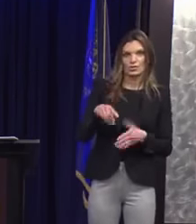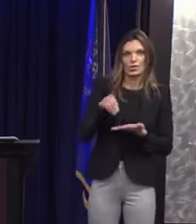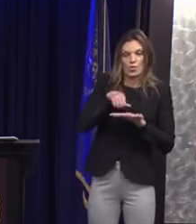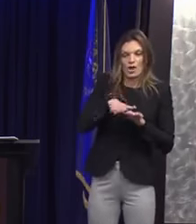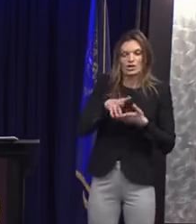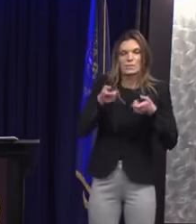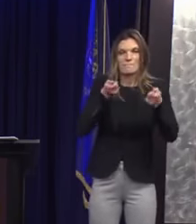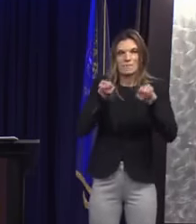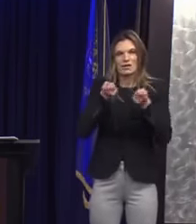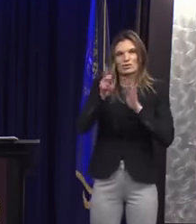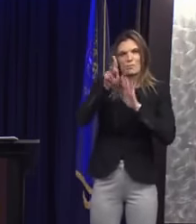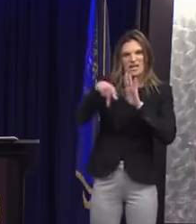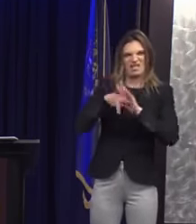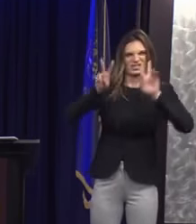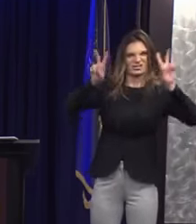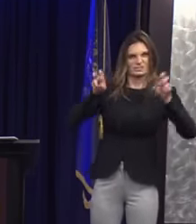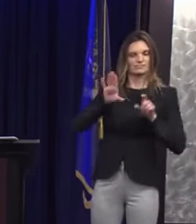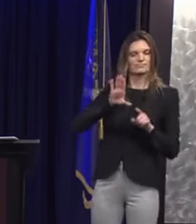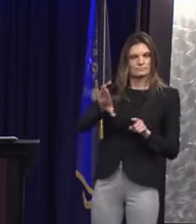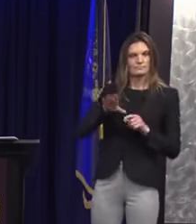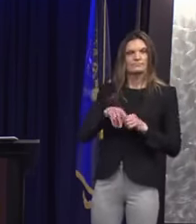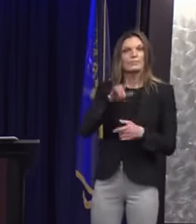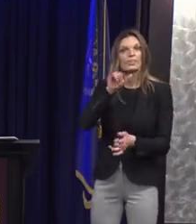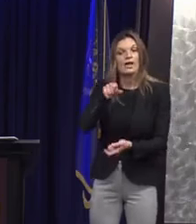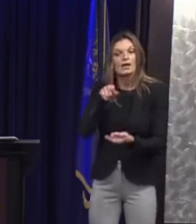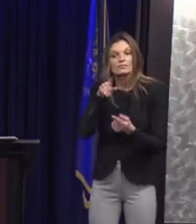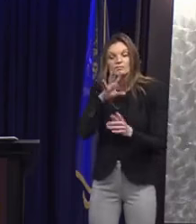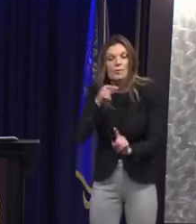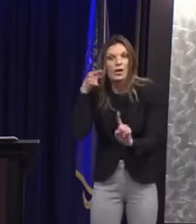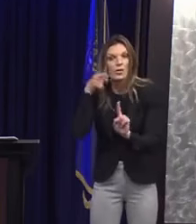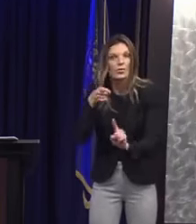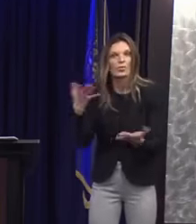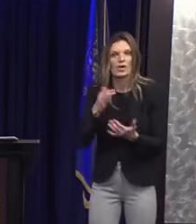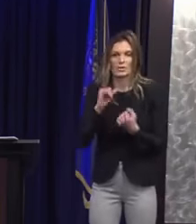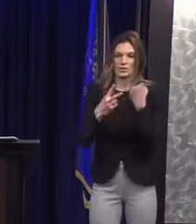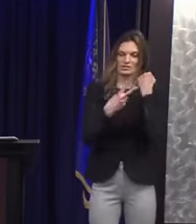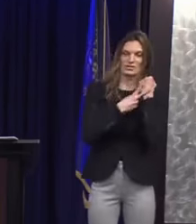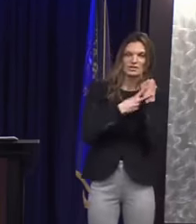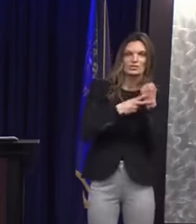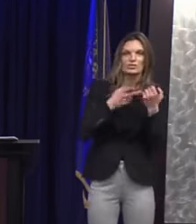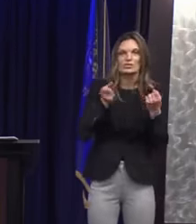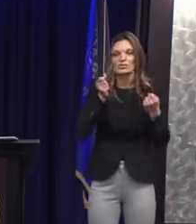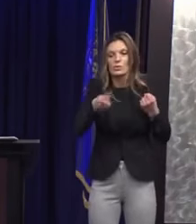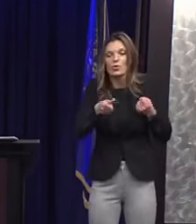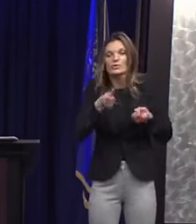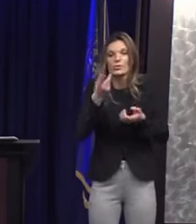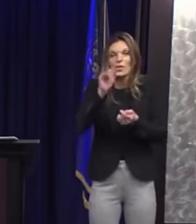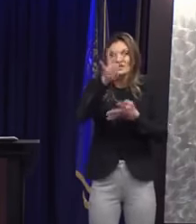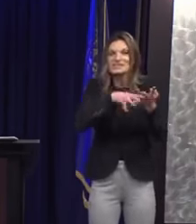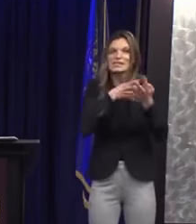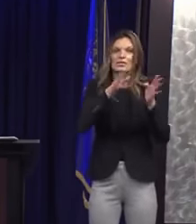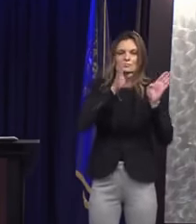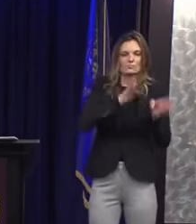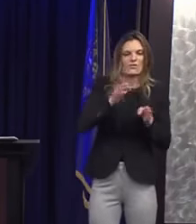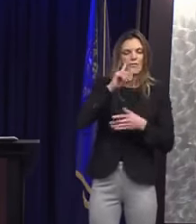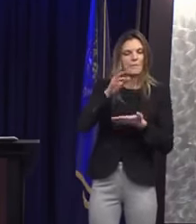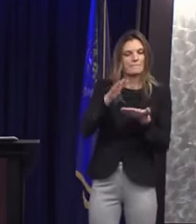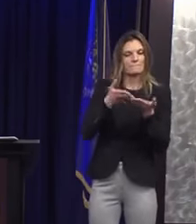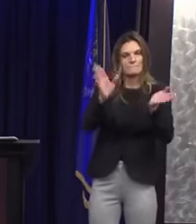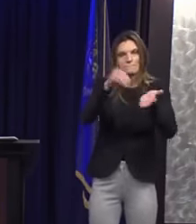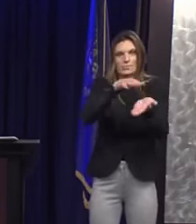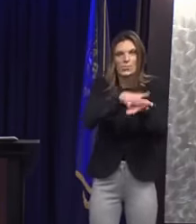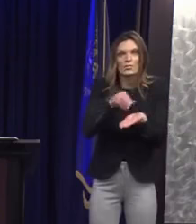Management Policy and specified the retention and disposal schedules for public records for and